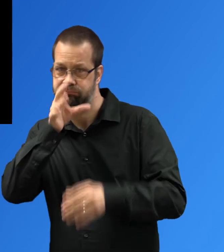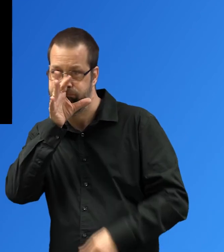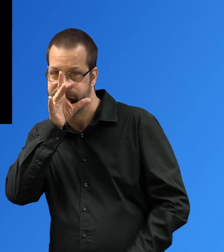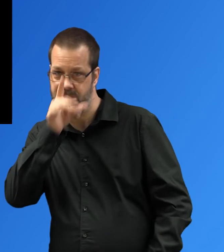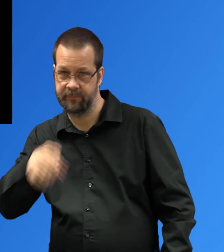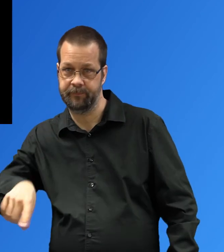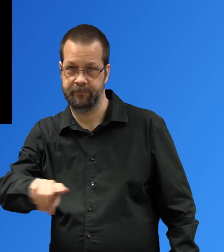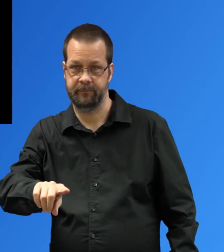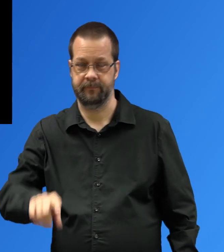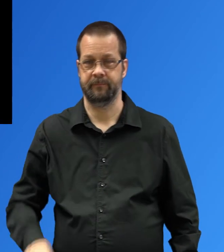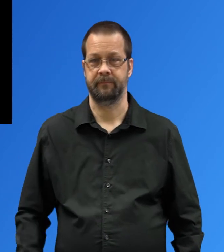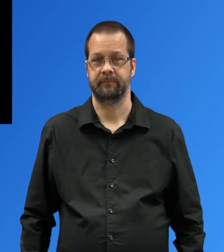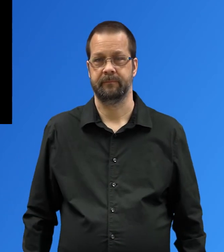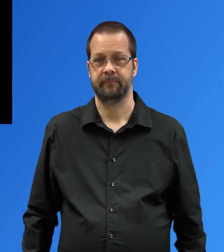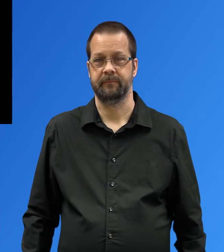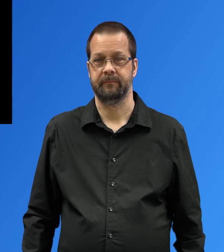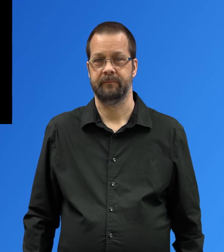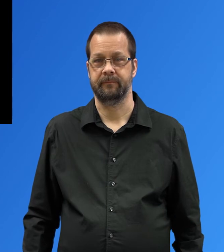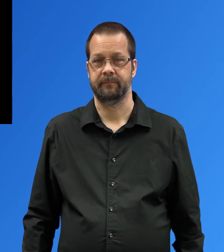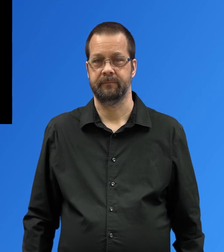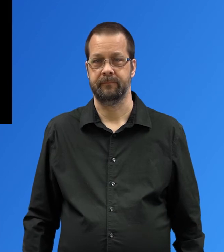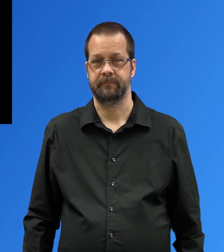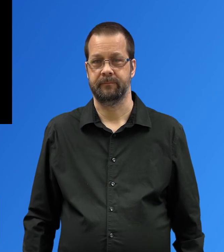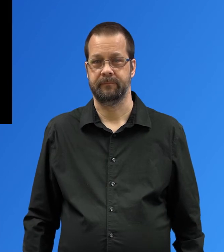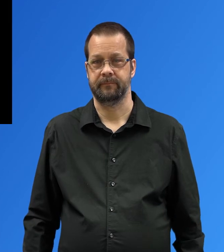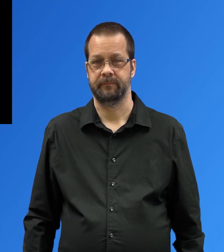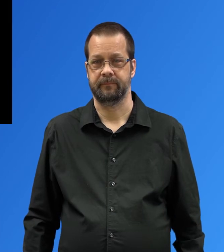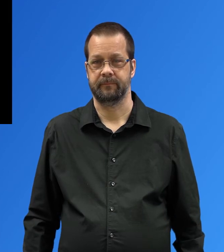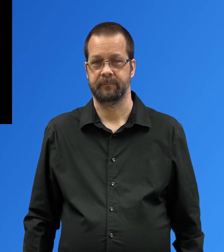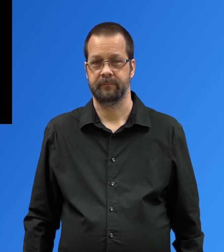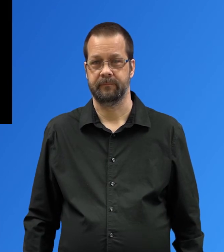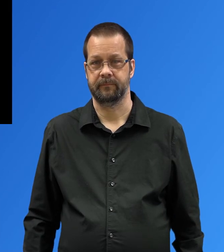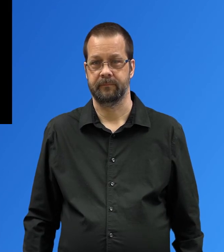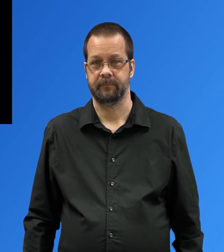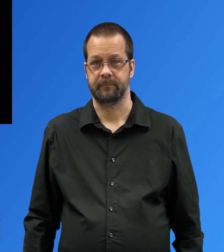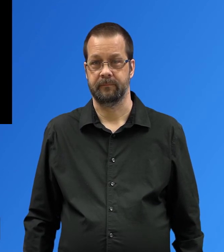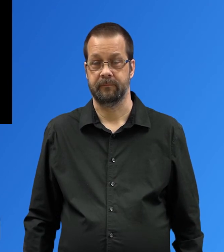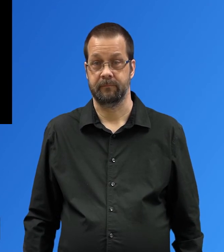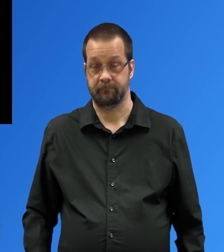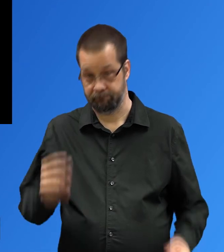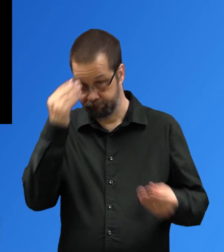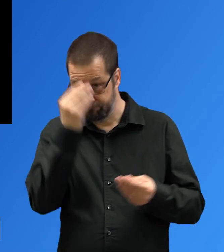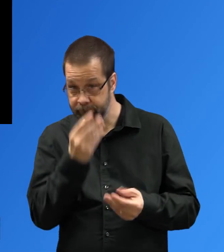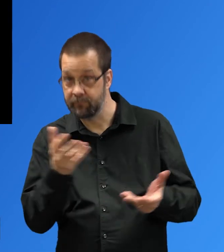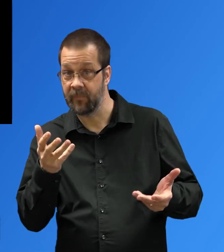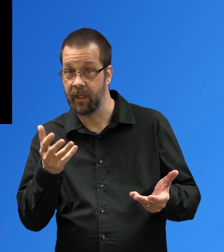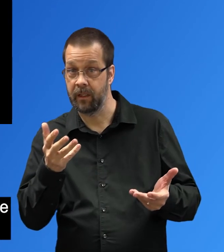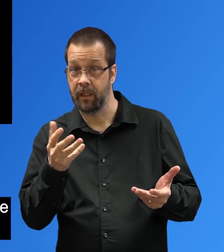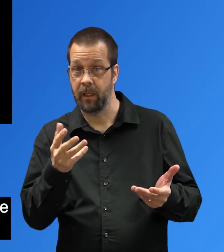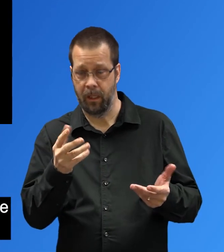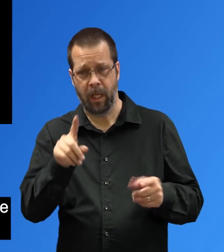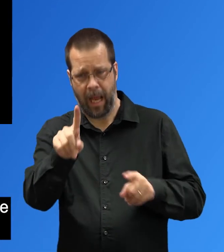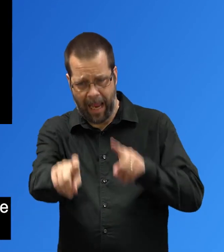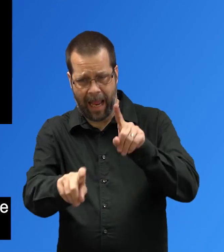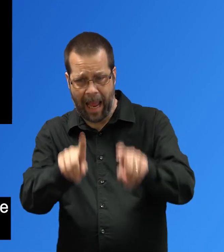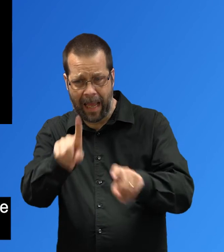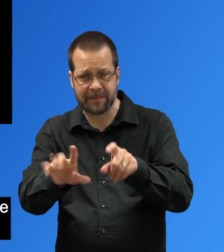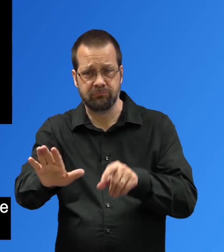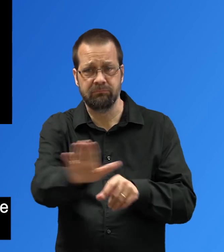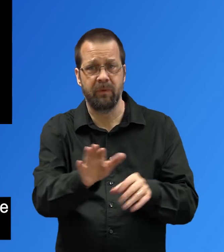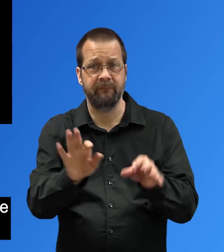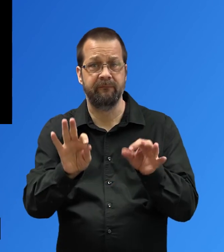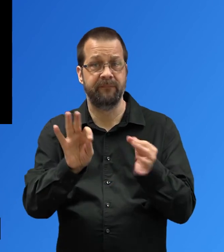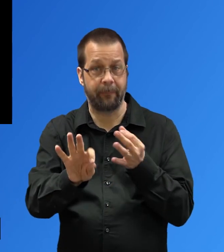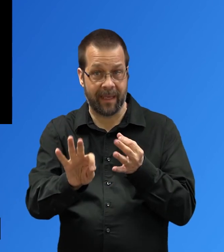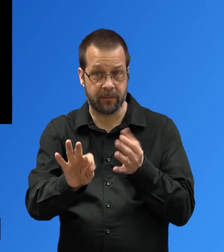Tips Use the survey feedback for future improvement Collect the survey results Use the feedback to improve